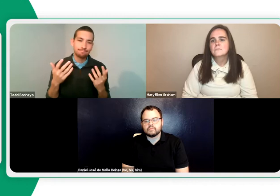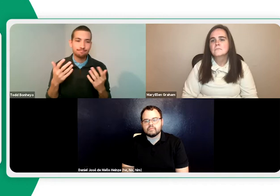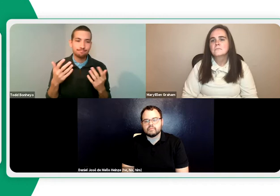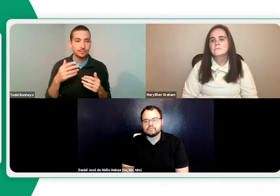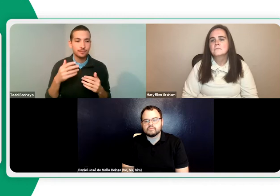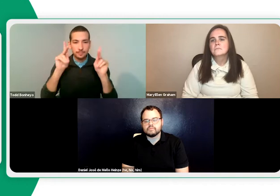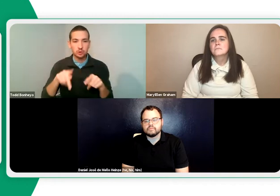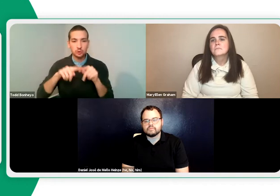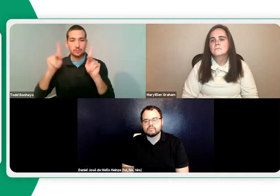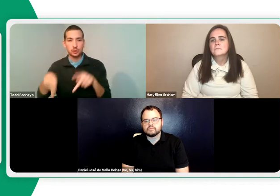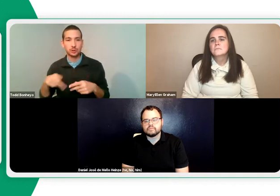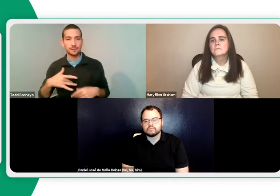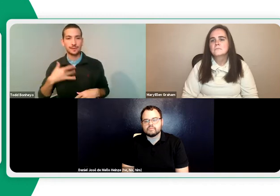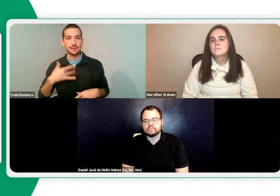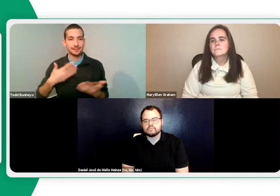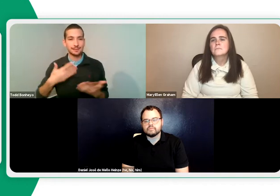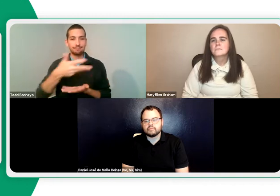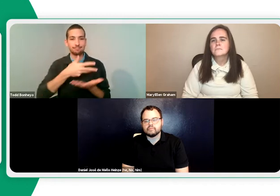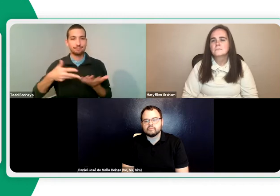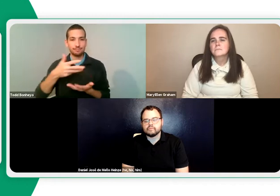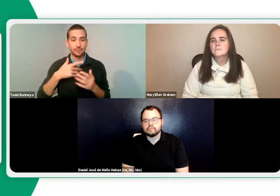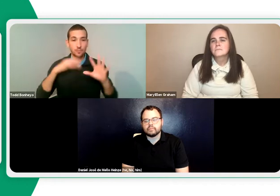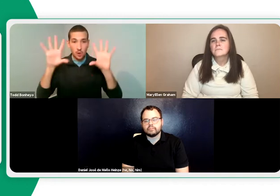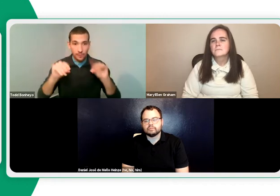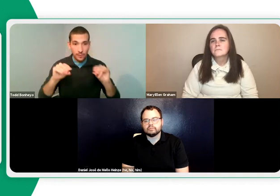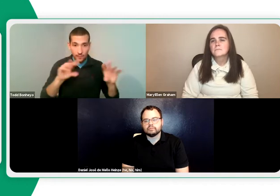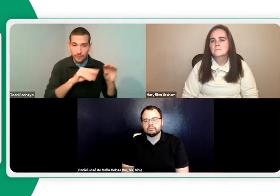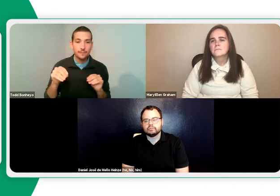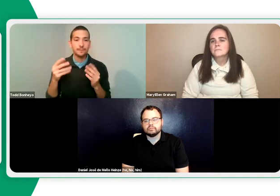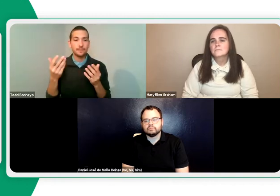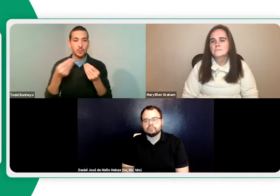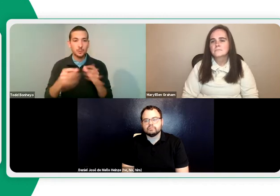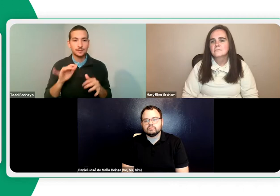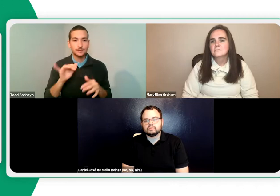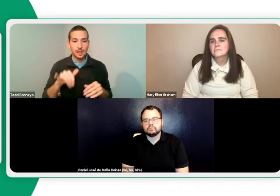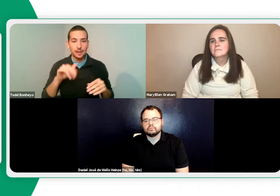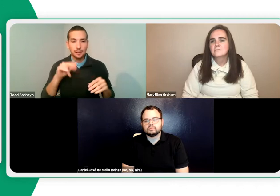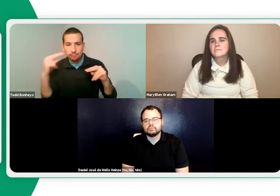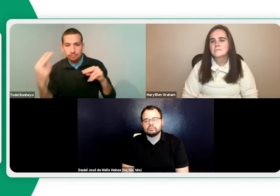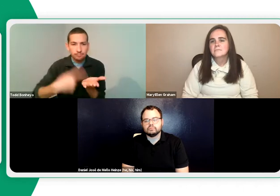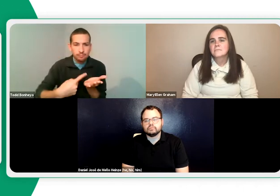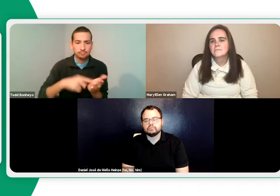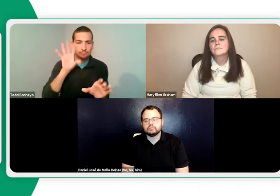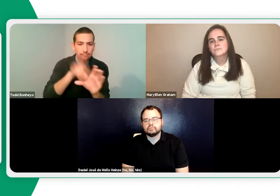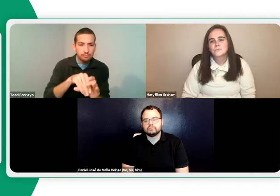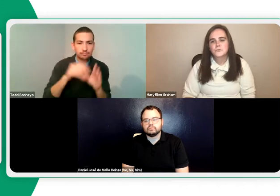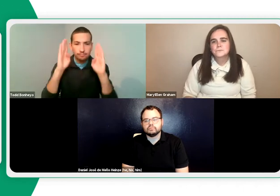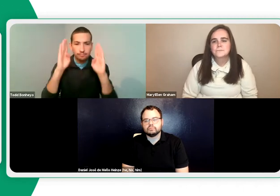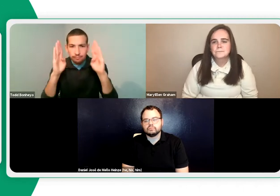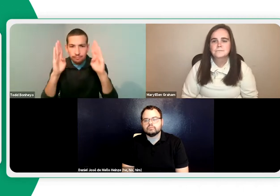can have their video screen closed. But we're still looking for that person-of-person feeling. And with all the videos screens off,